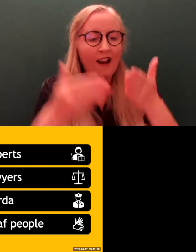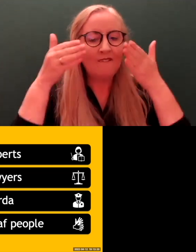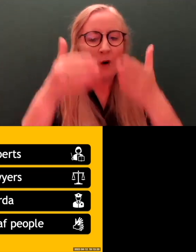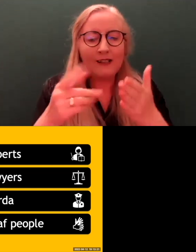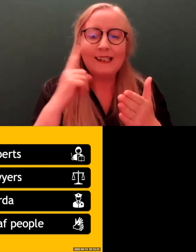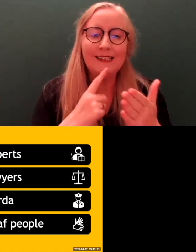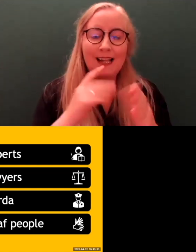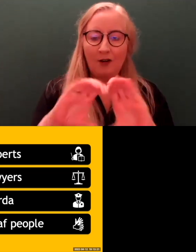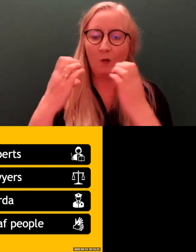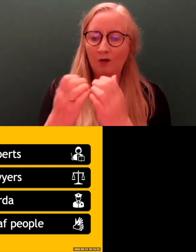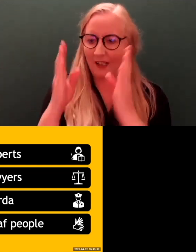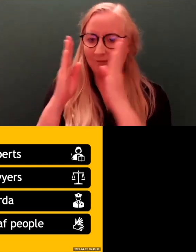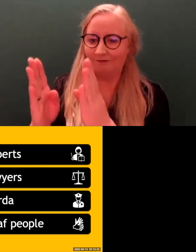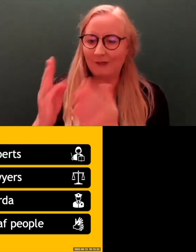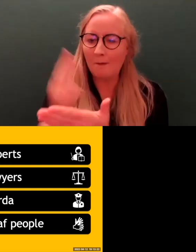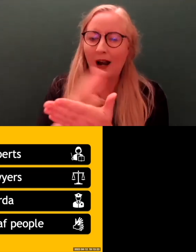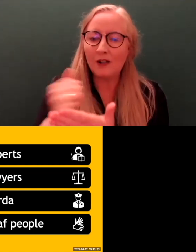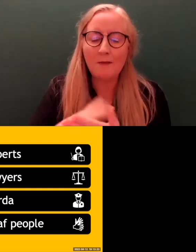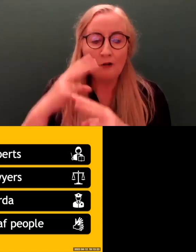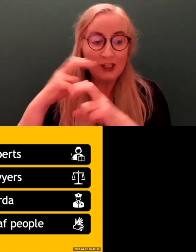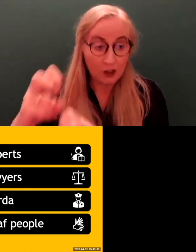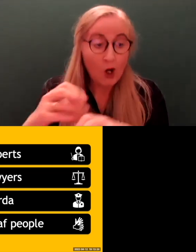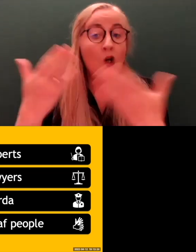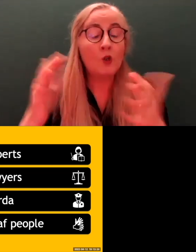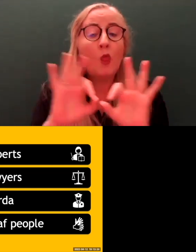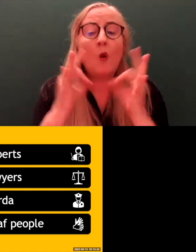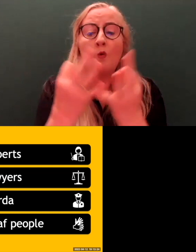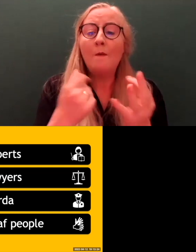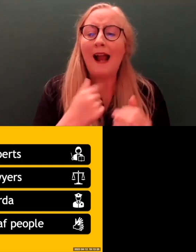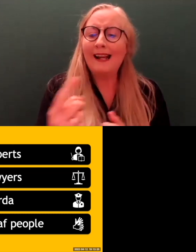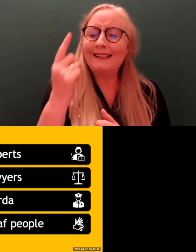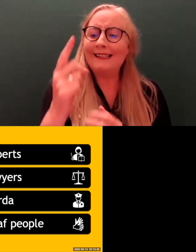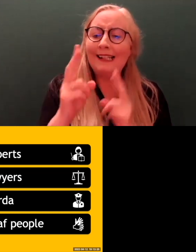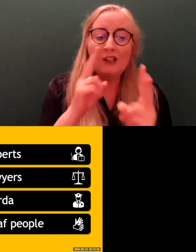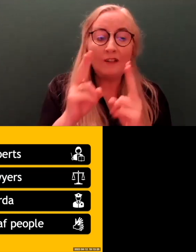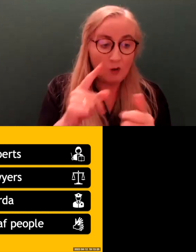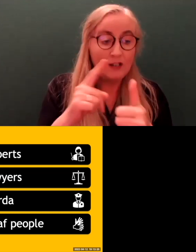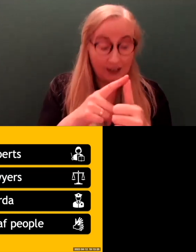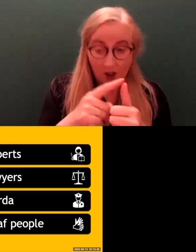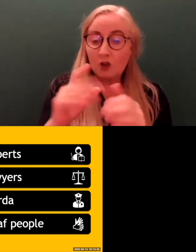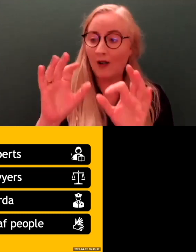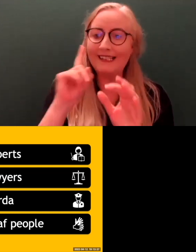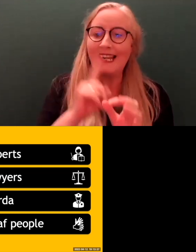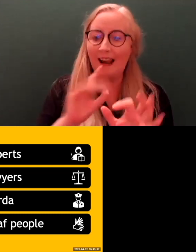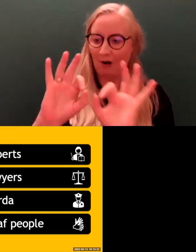So, the groups that I interviewed then, the Deaf people, or the Deaf group, shall we say, that I interviewed,